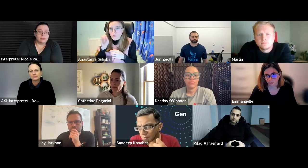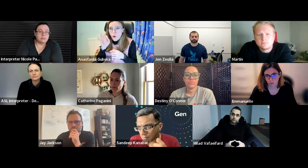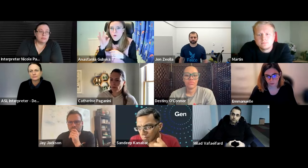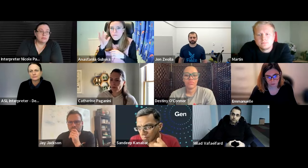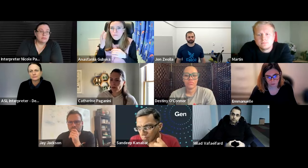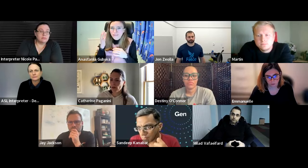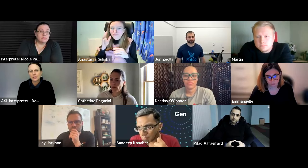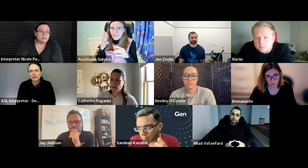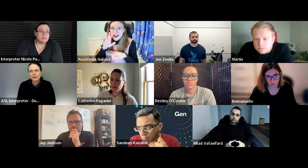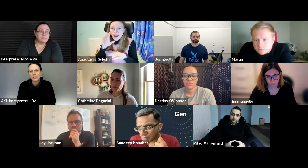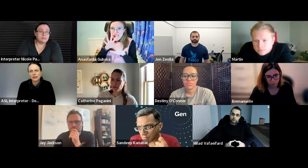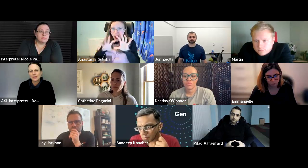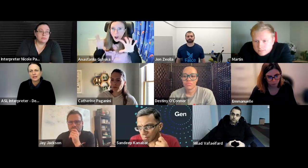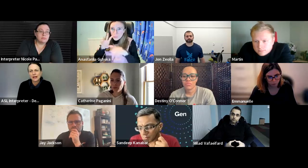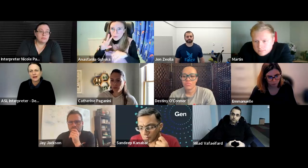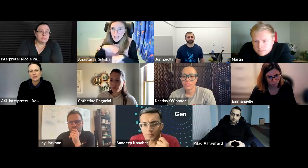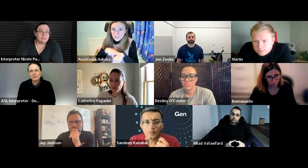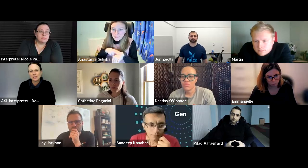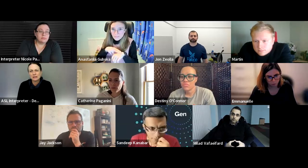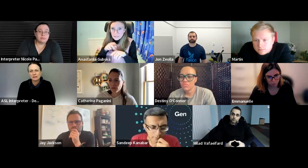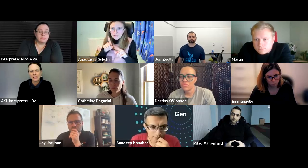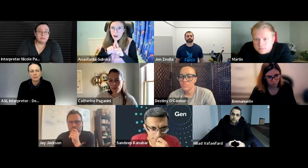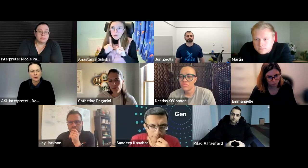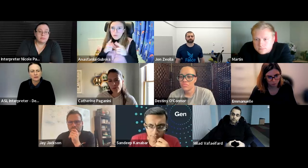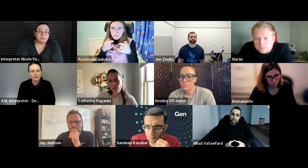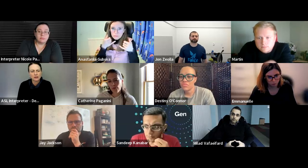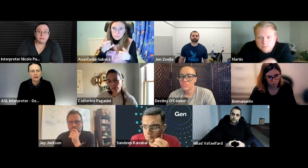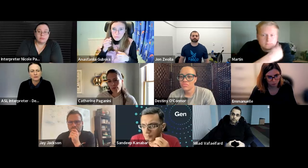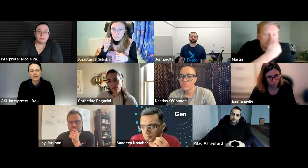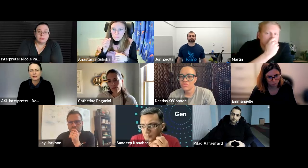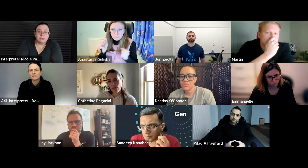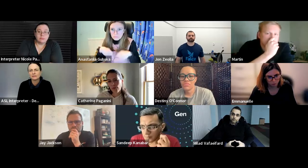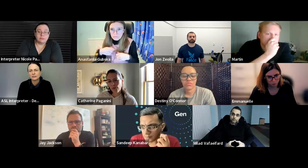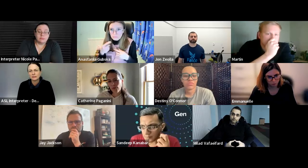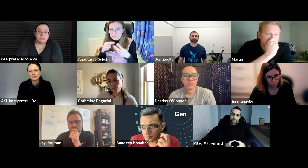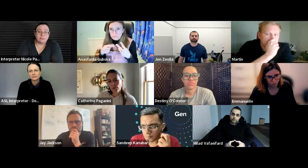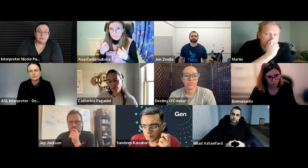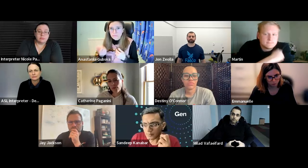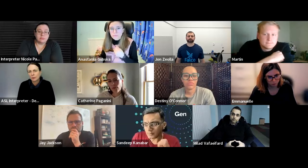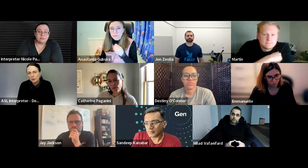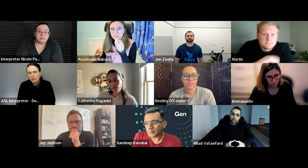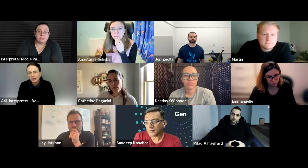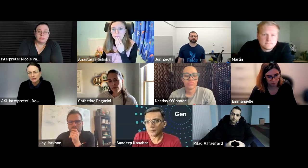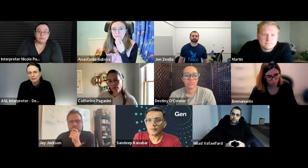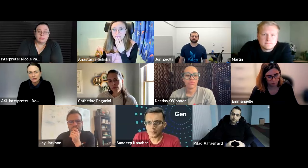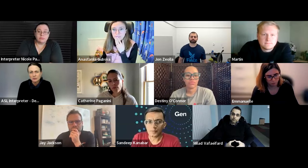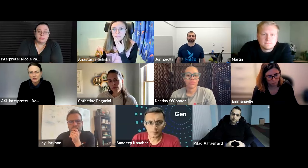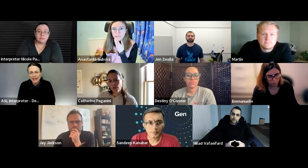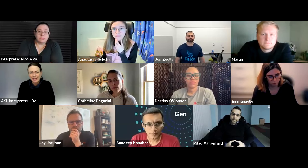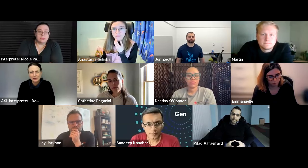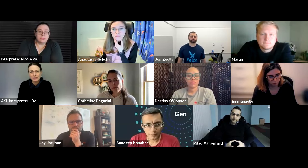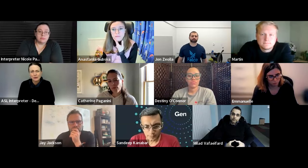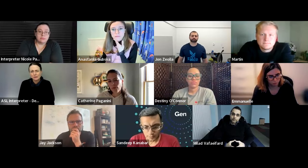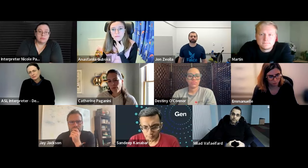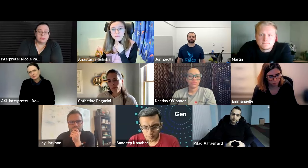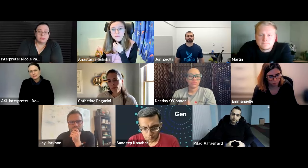and then have them be like a part of the cloud native community in terms of